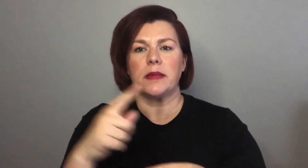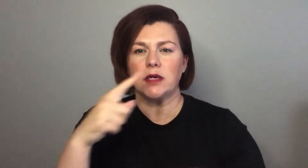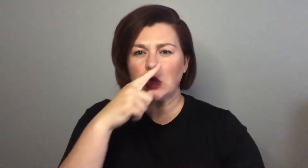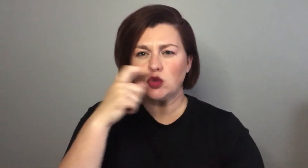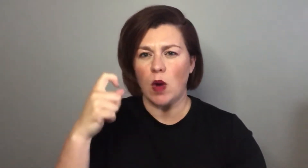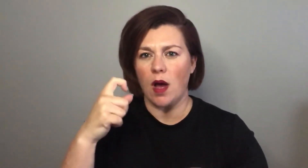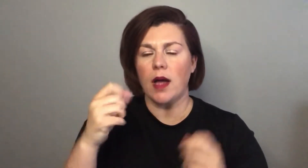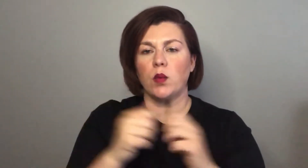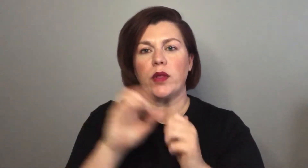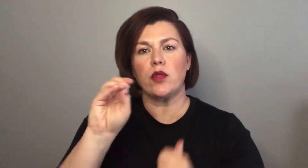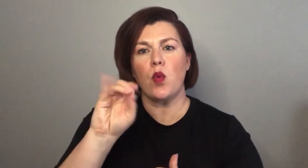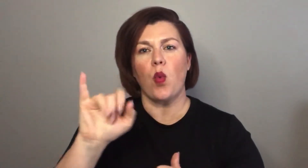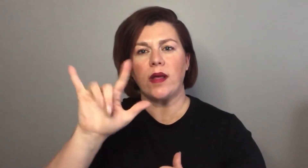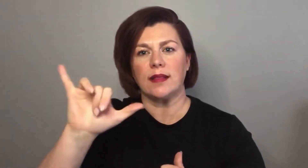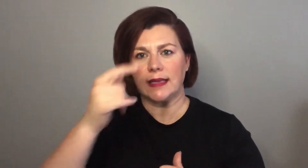my skin type I have dry